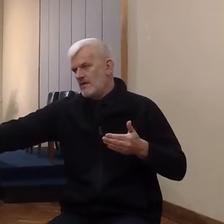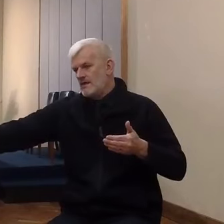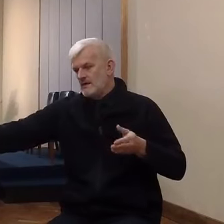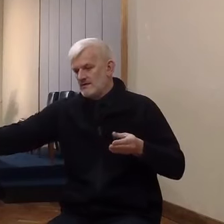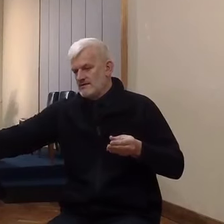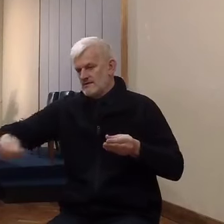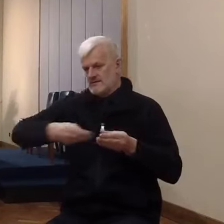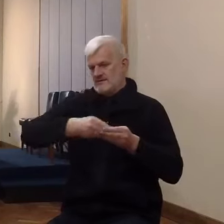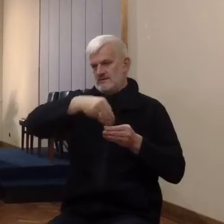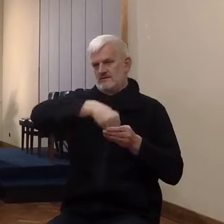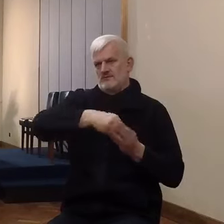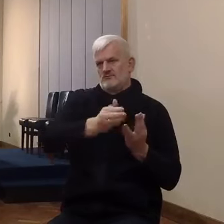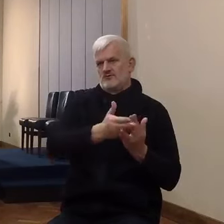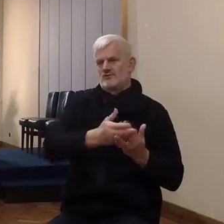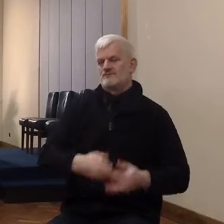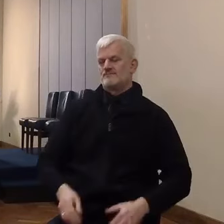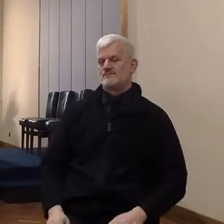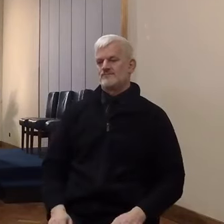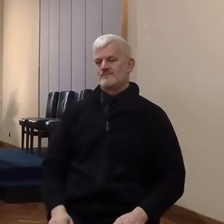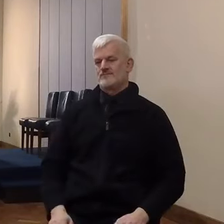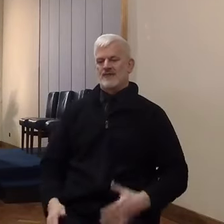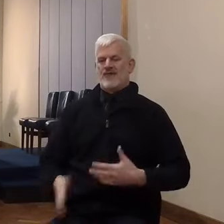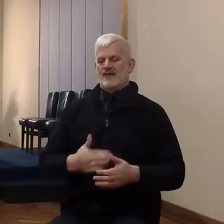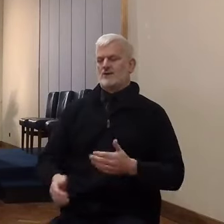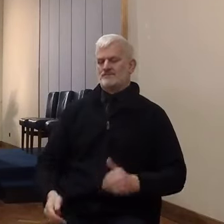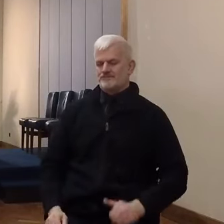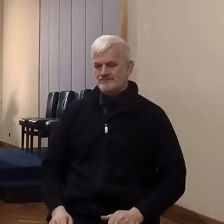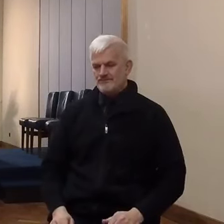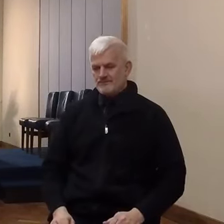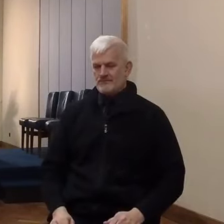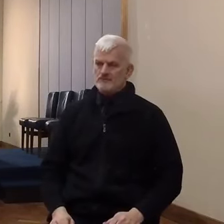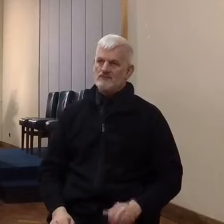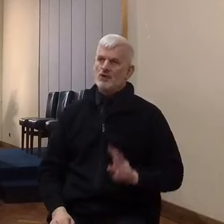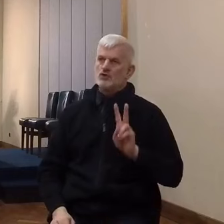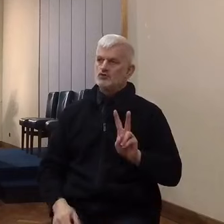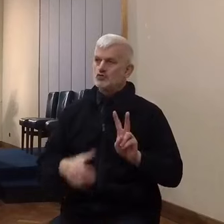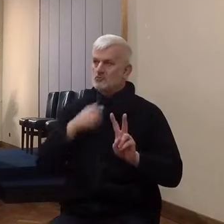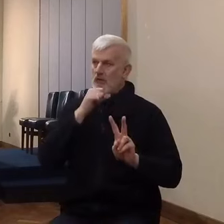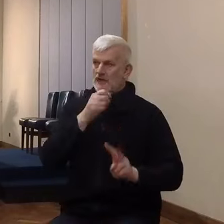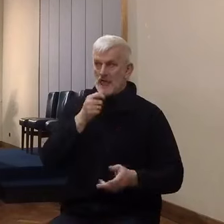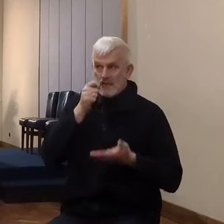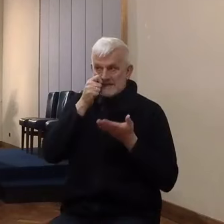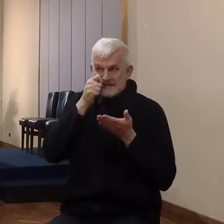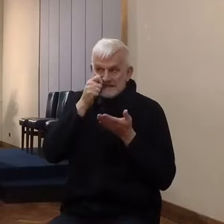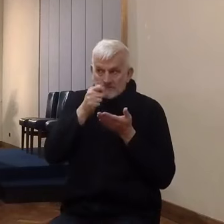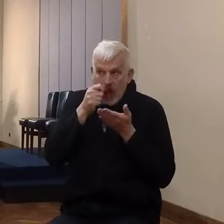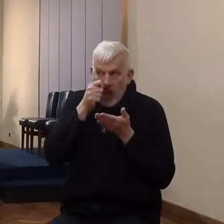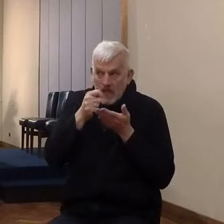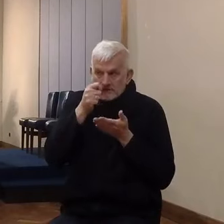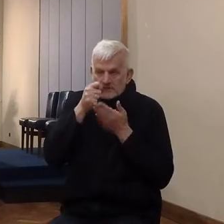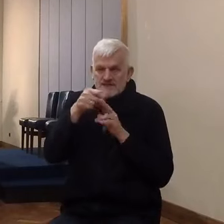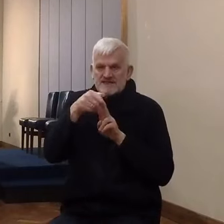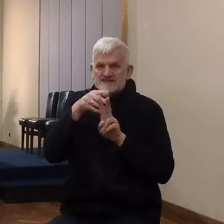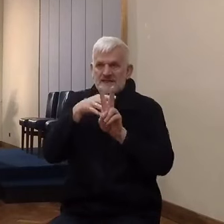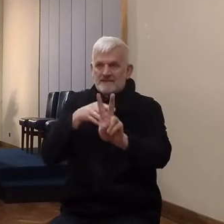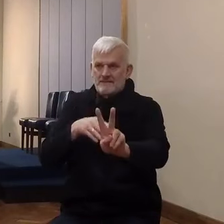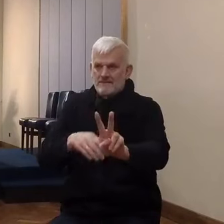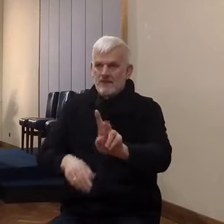spies. Now, the sending of spies is a sensitive matter. Forty years earlier,